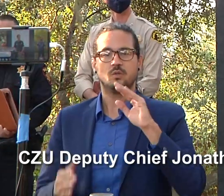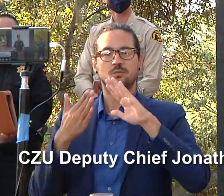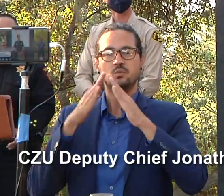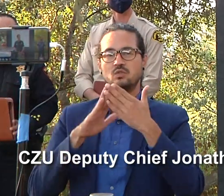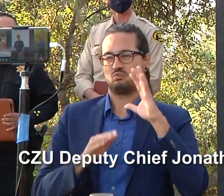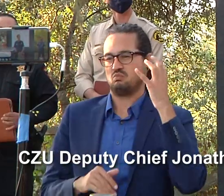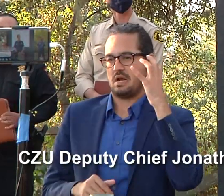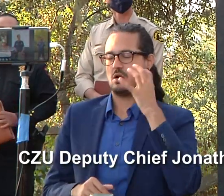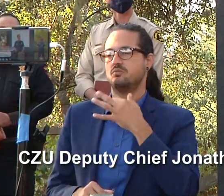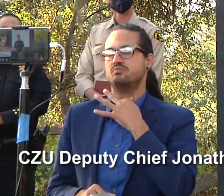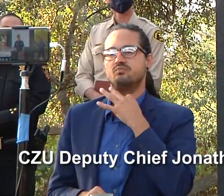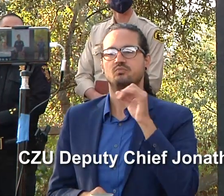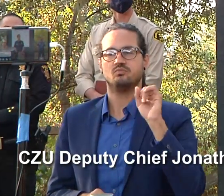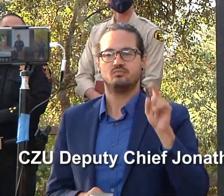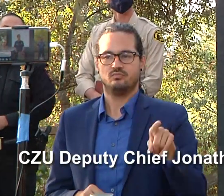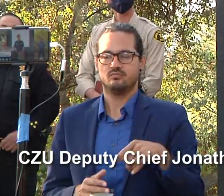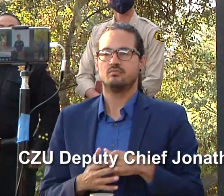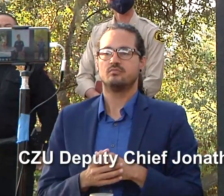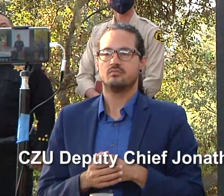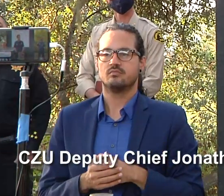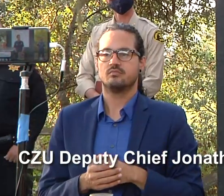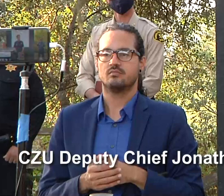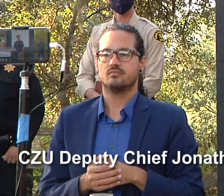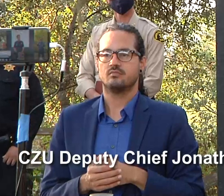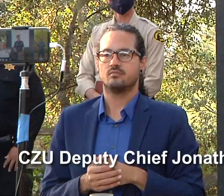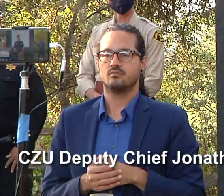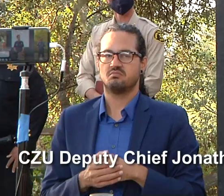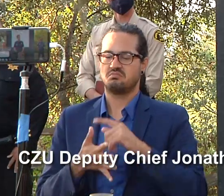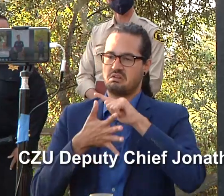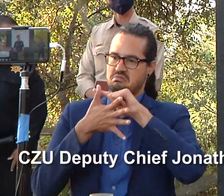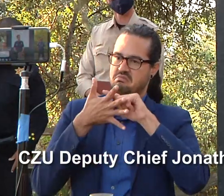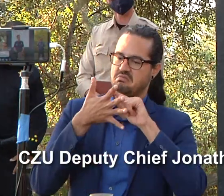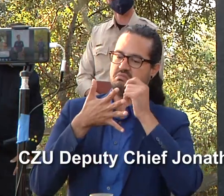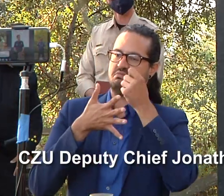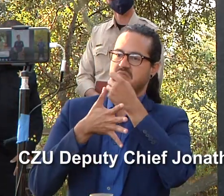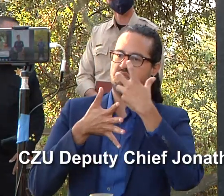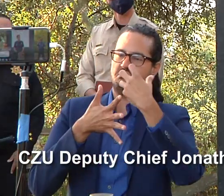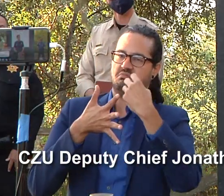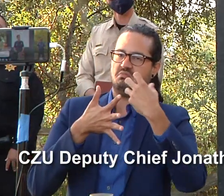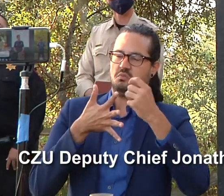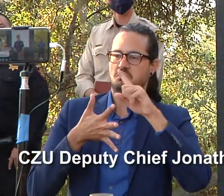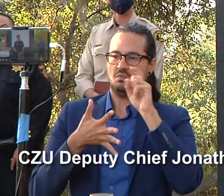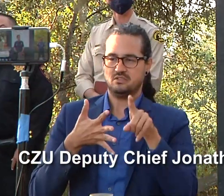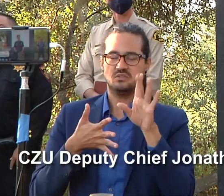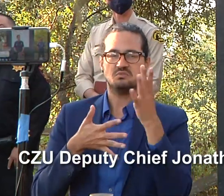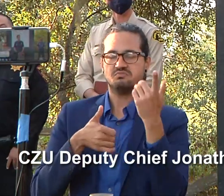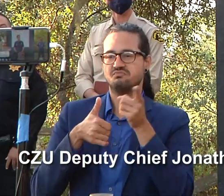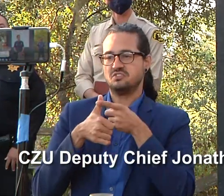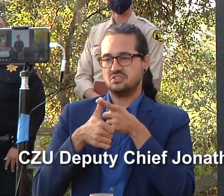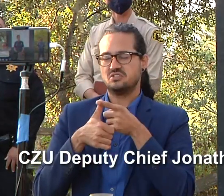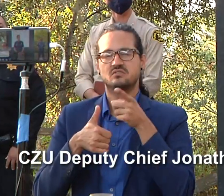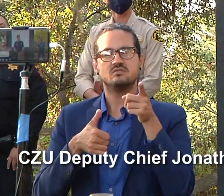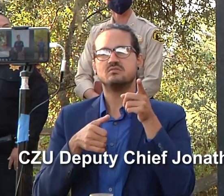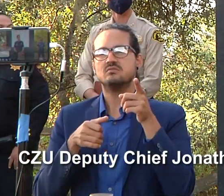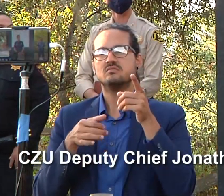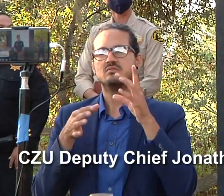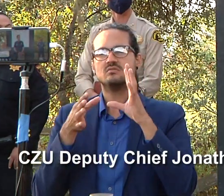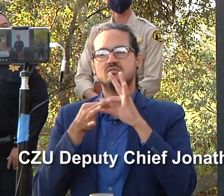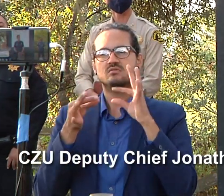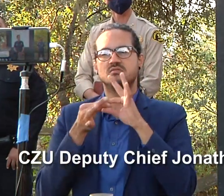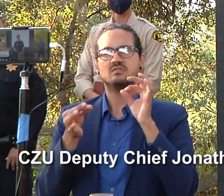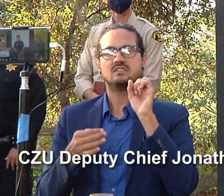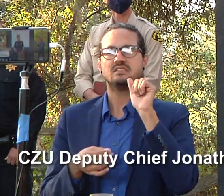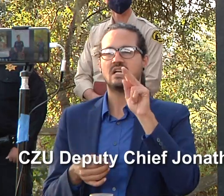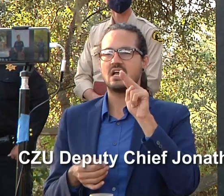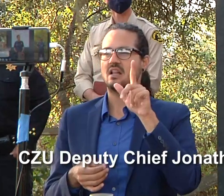multi-part question are you able to elaborate a little bit more on the issues facing repopulating the san lorenzo the different communities